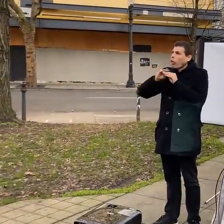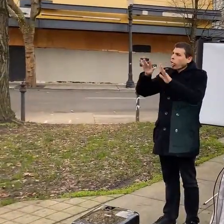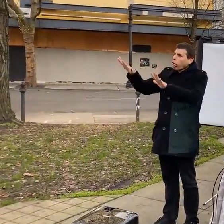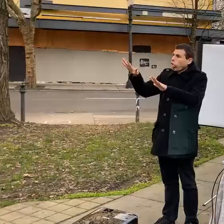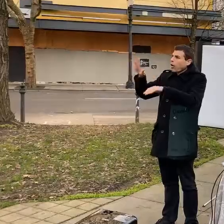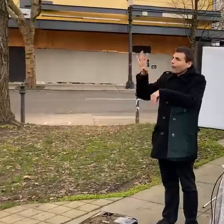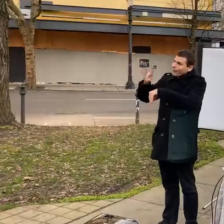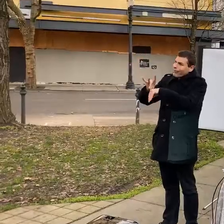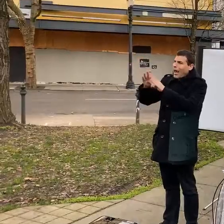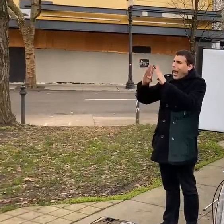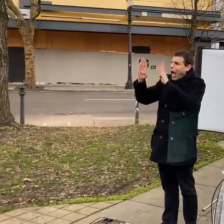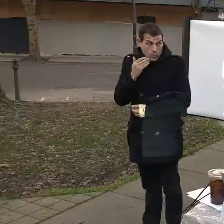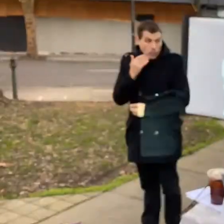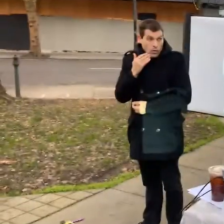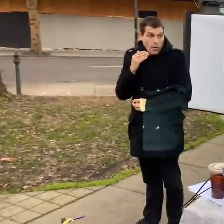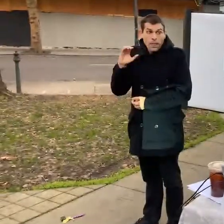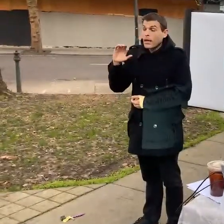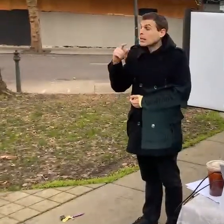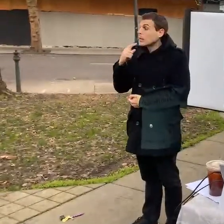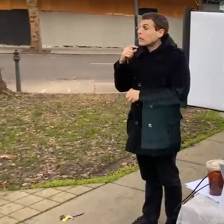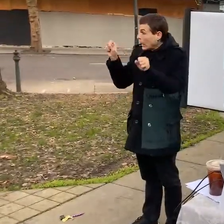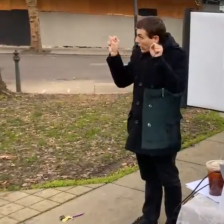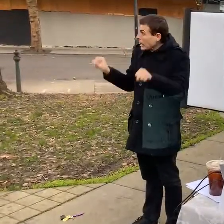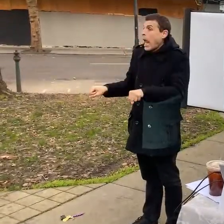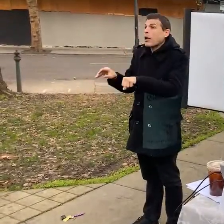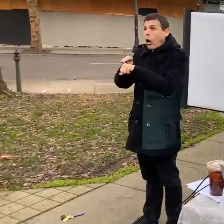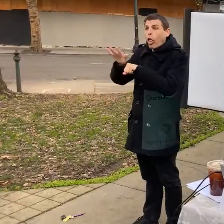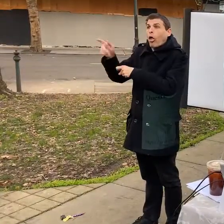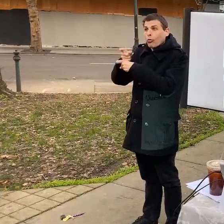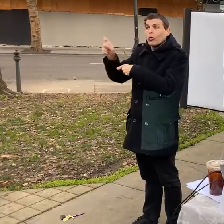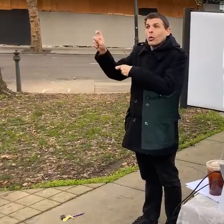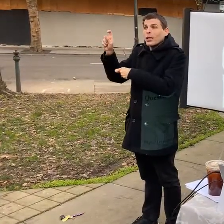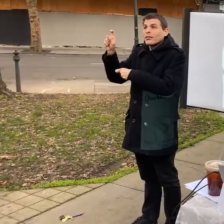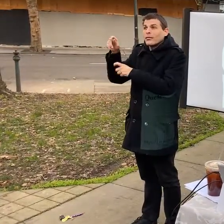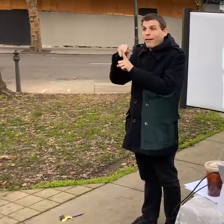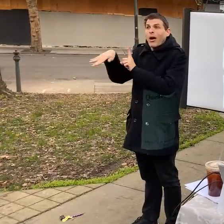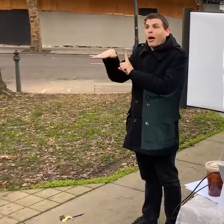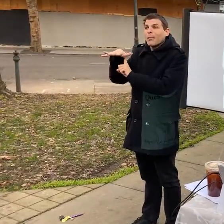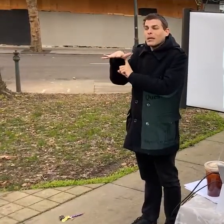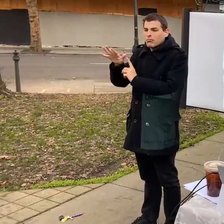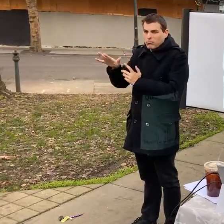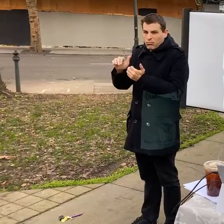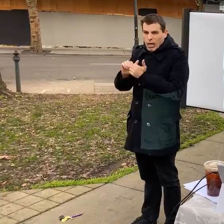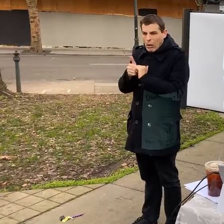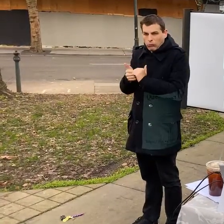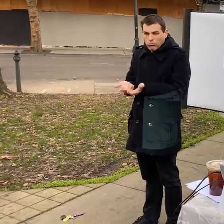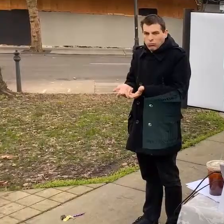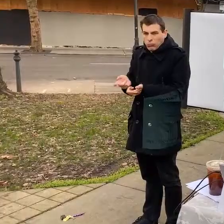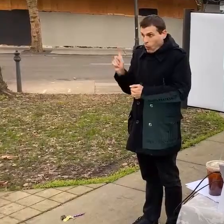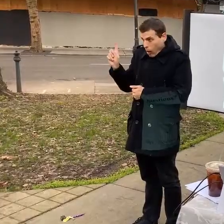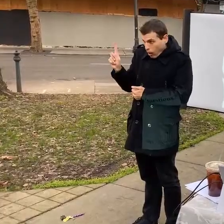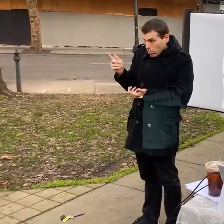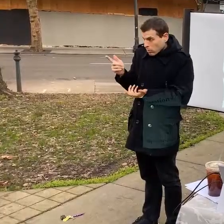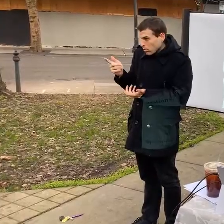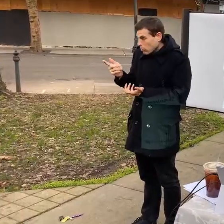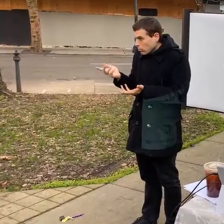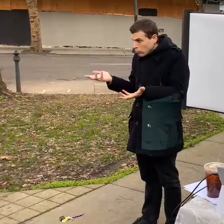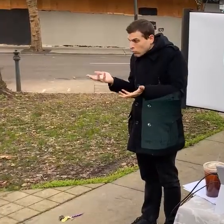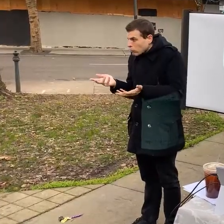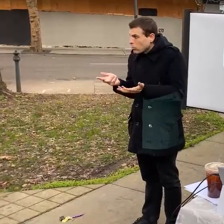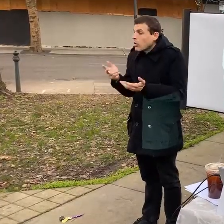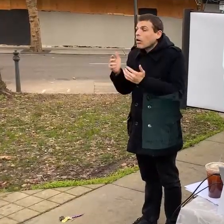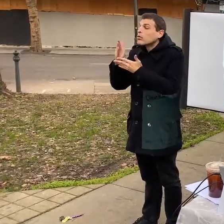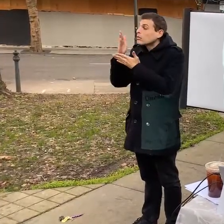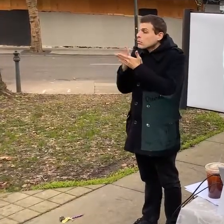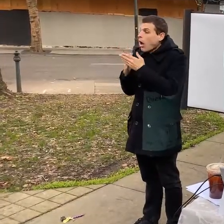environmental movement environment how do they get there where do they go um and it depends on the molecule some of them